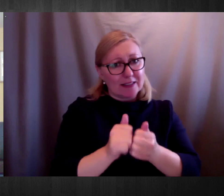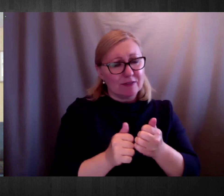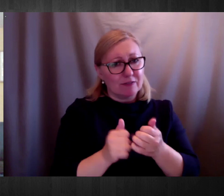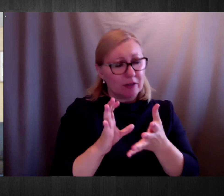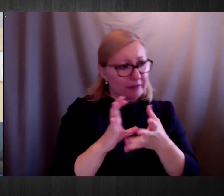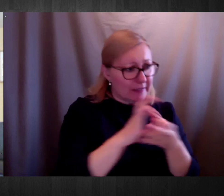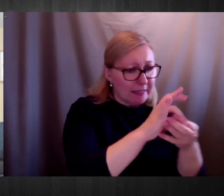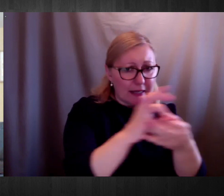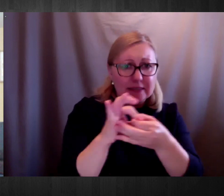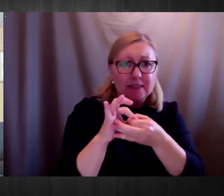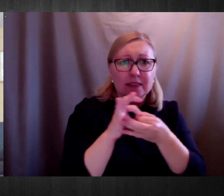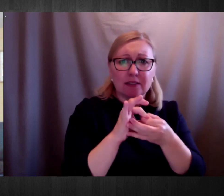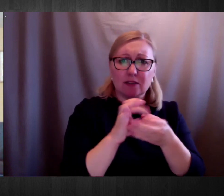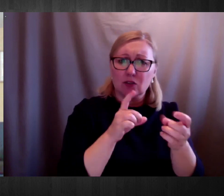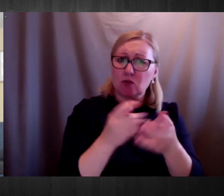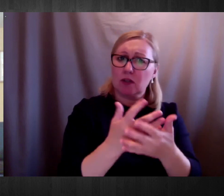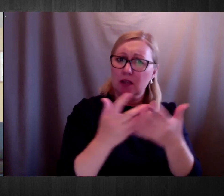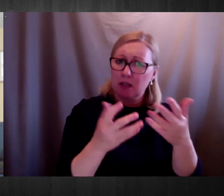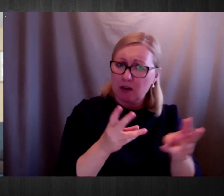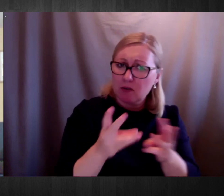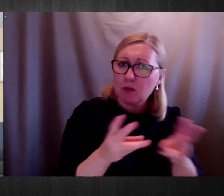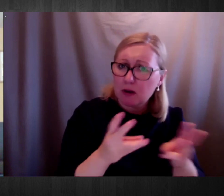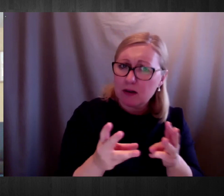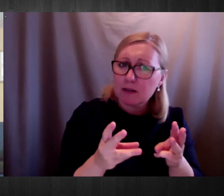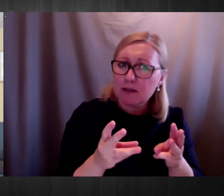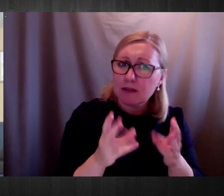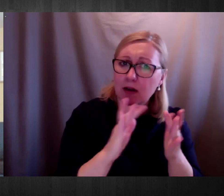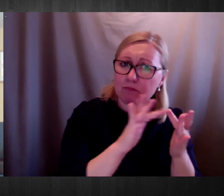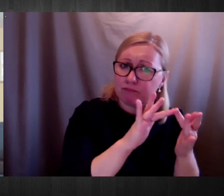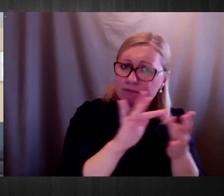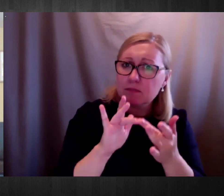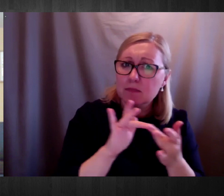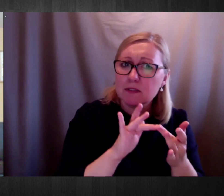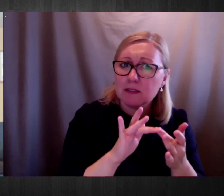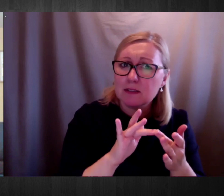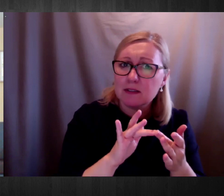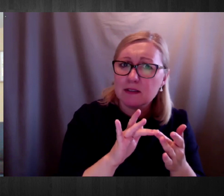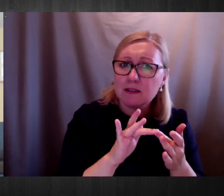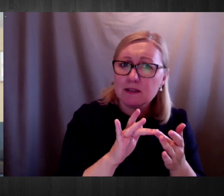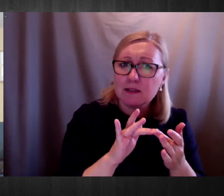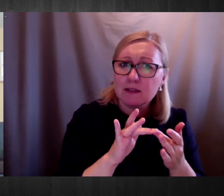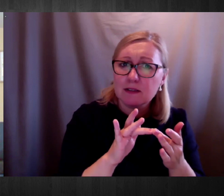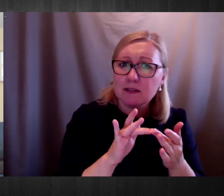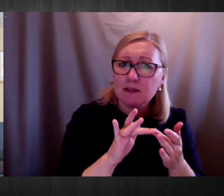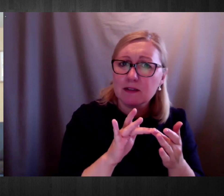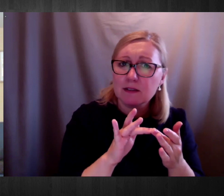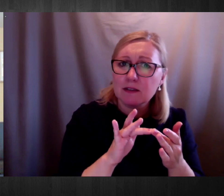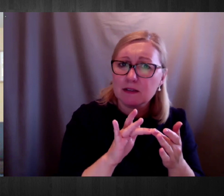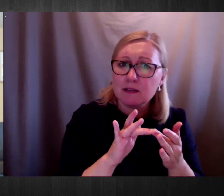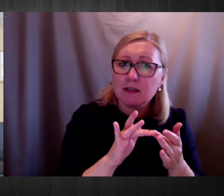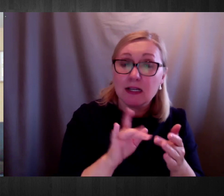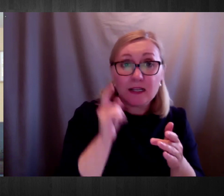I can say up here in North West Orleans, the local development companies, mainstream